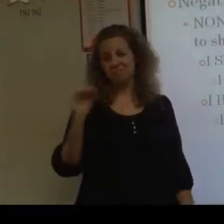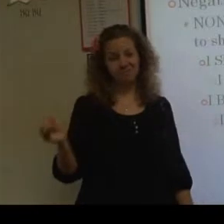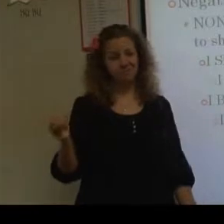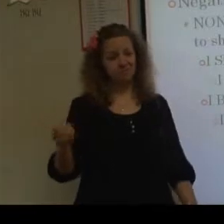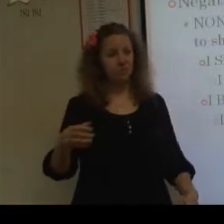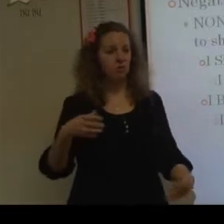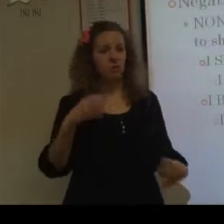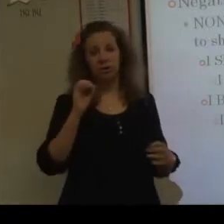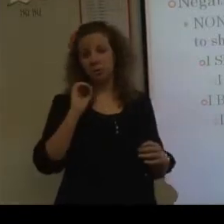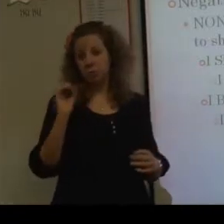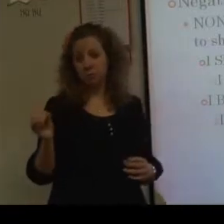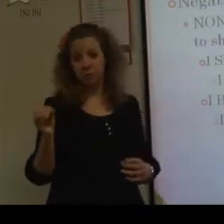Or, or.